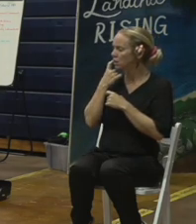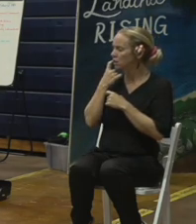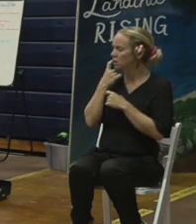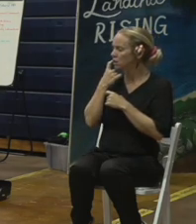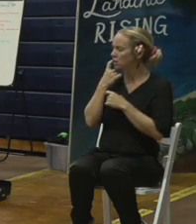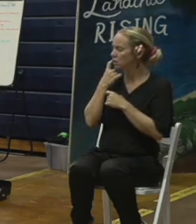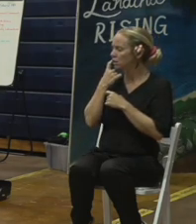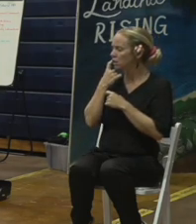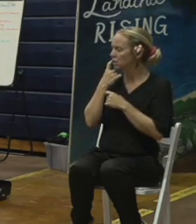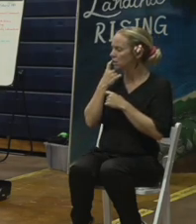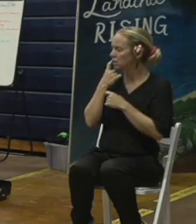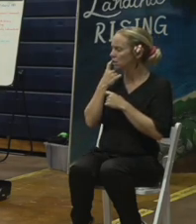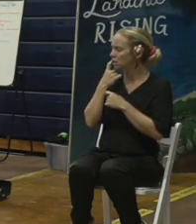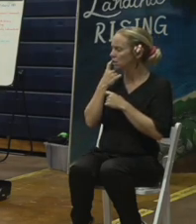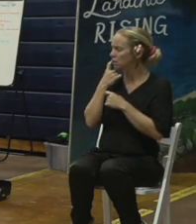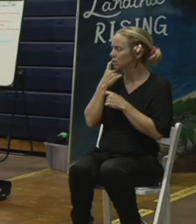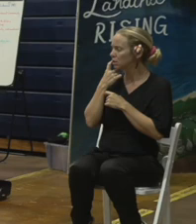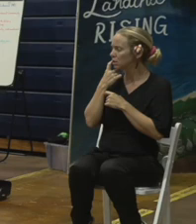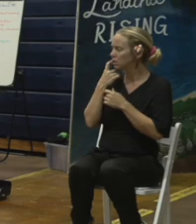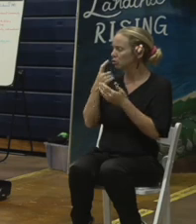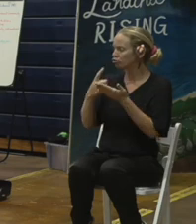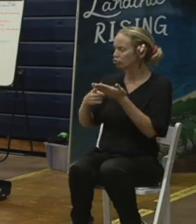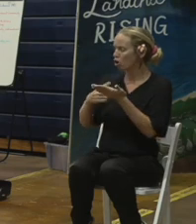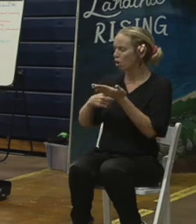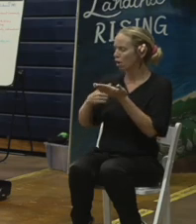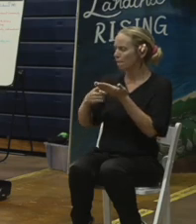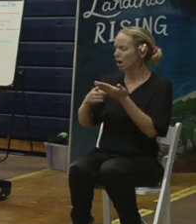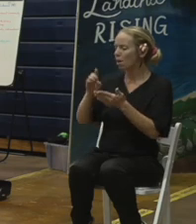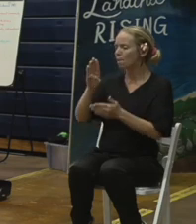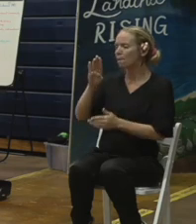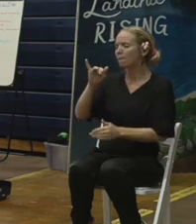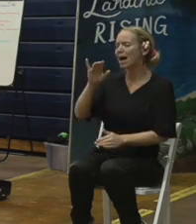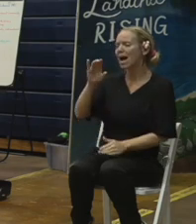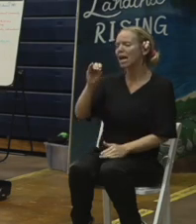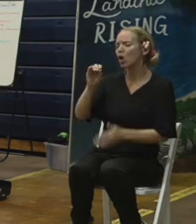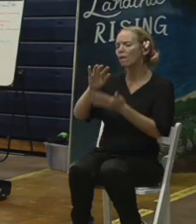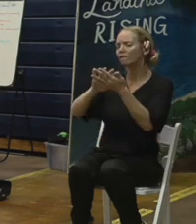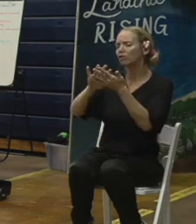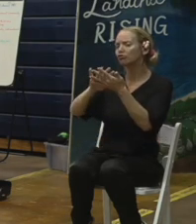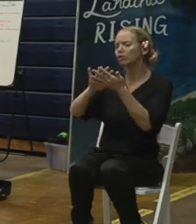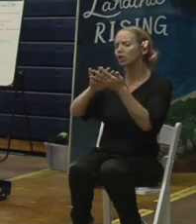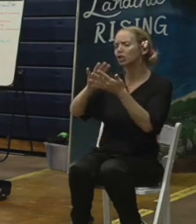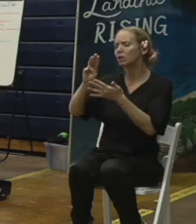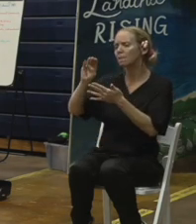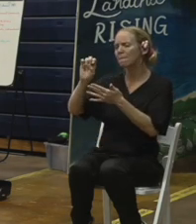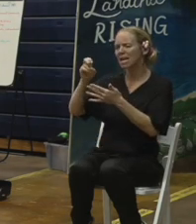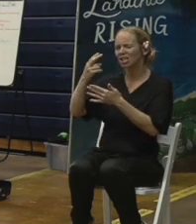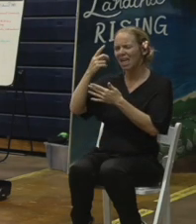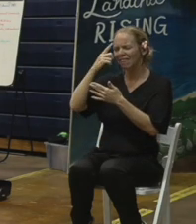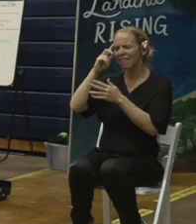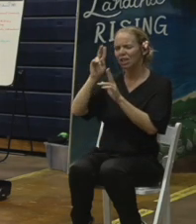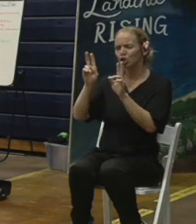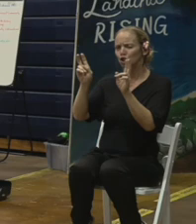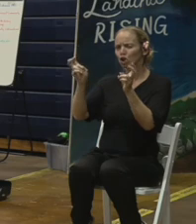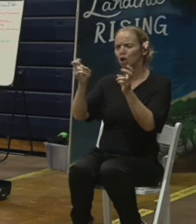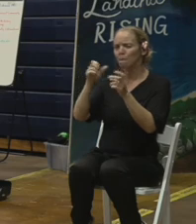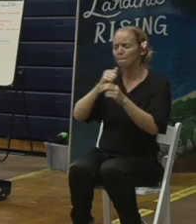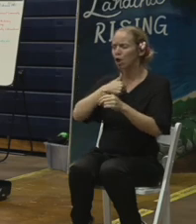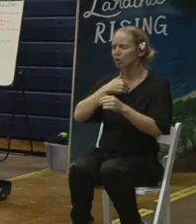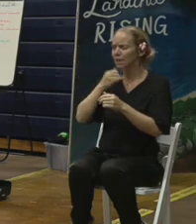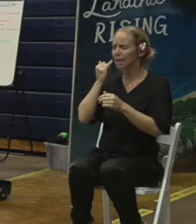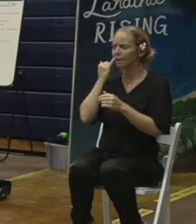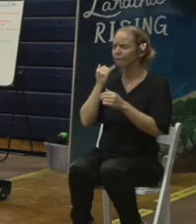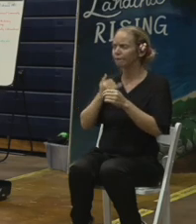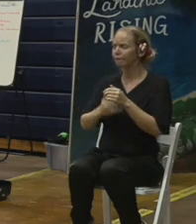a biofiltration mesh I believe is the term. I apologize if I get that